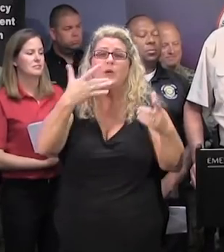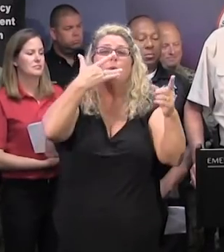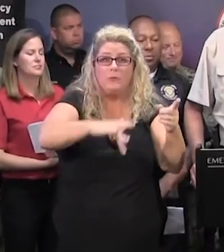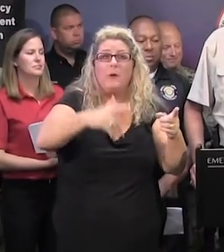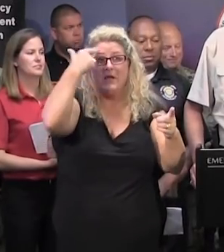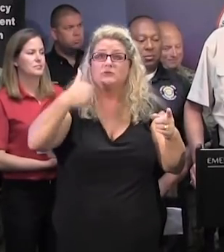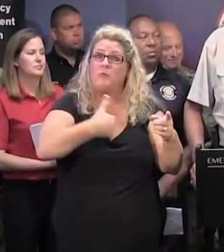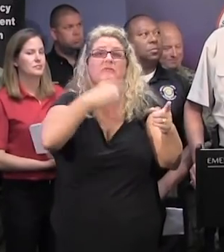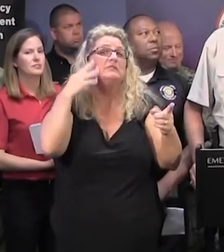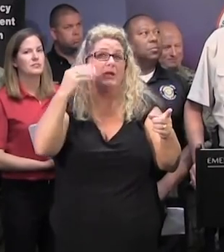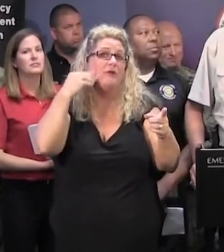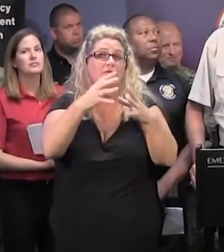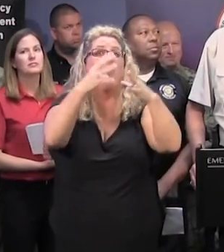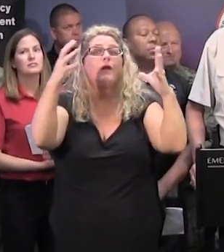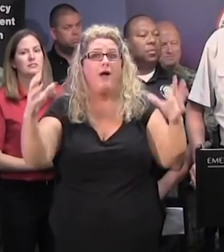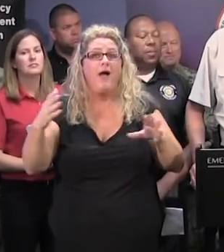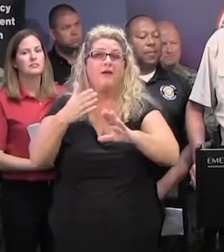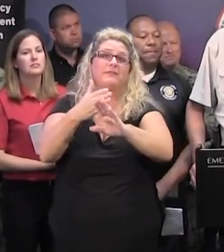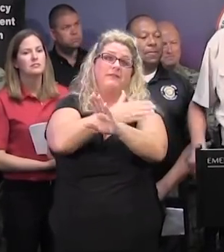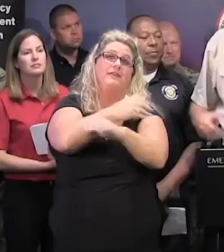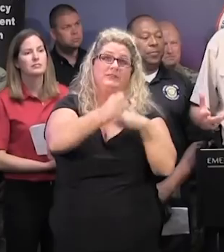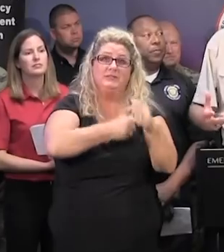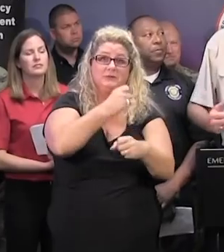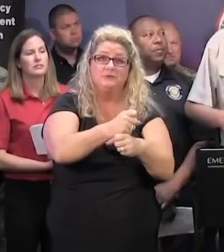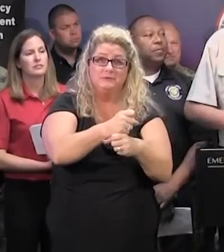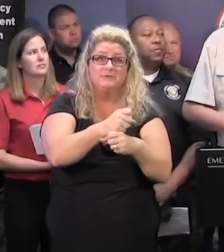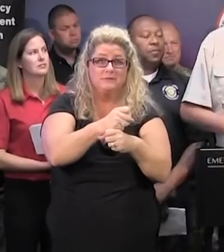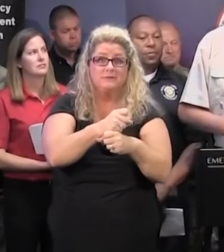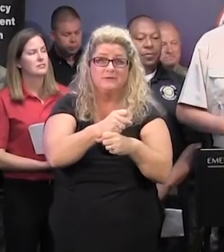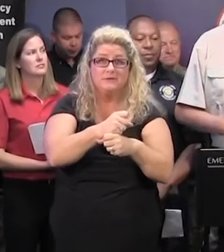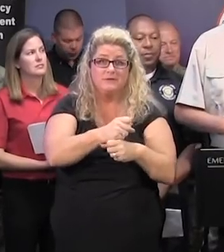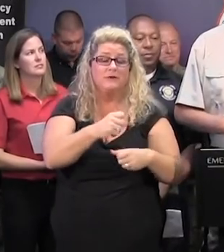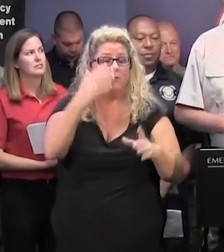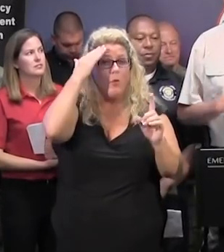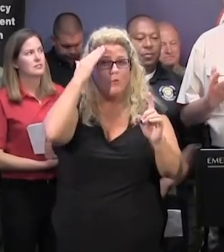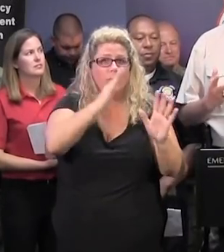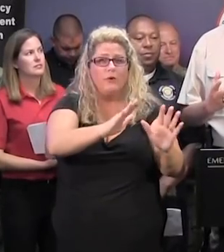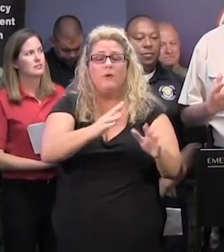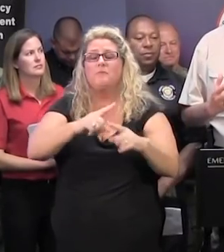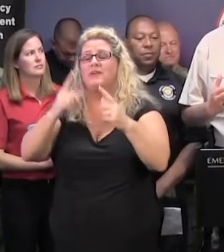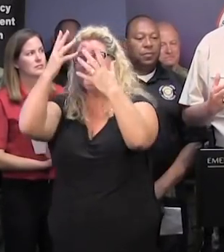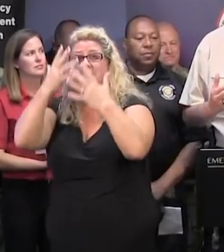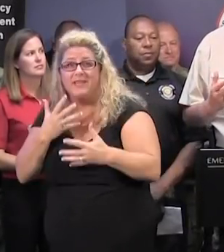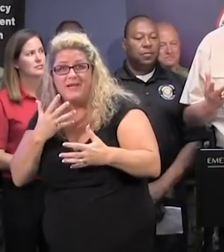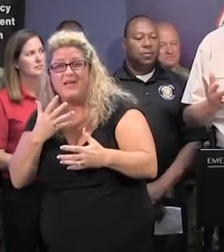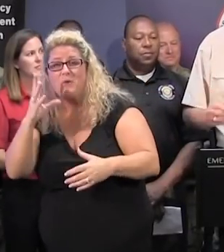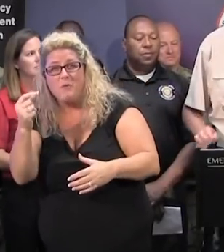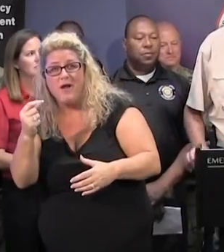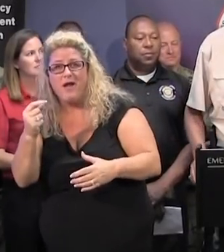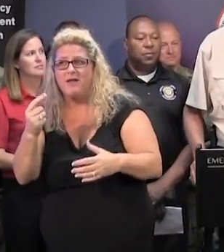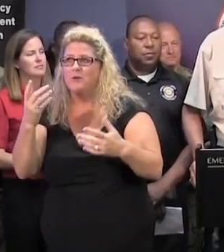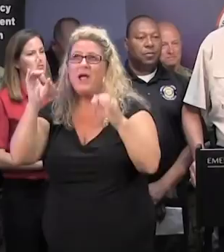real-time training in response to responding to these type of events in the past. Unfortunate because it's a